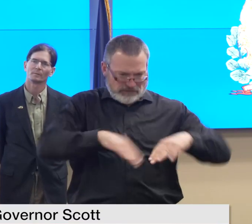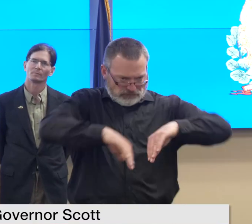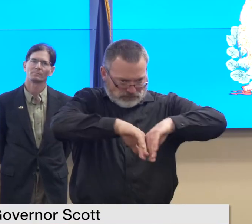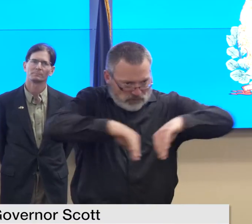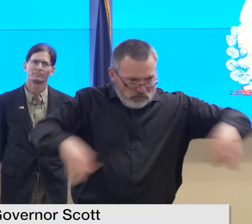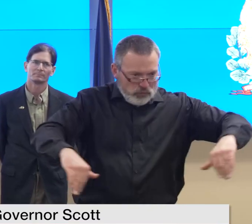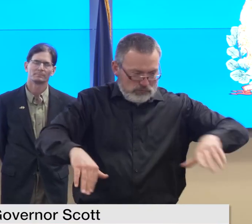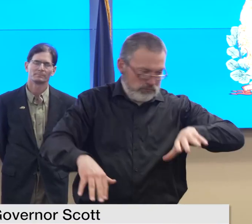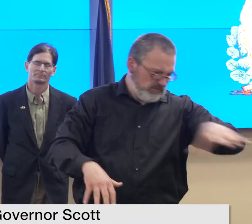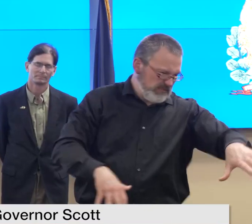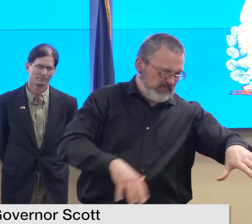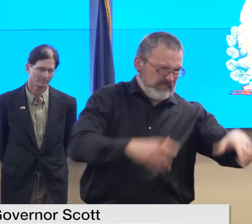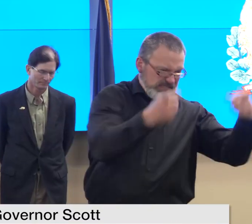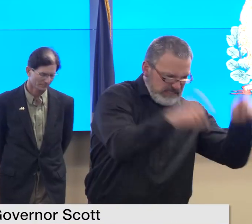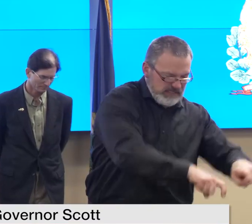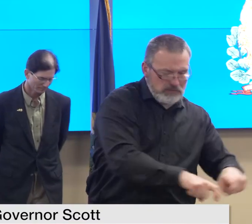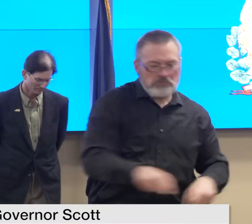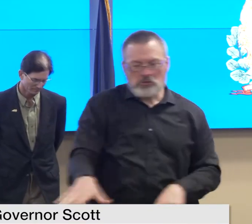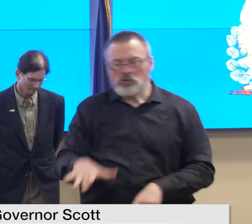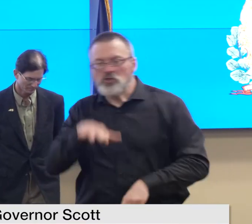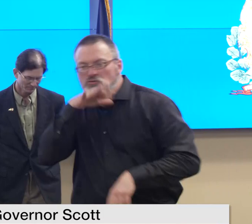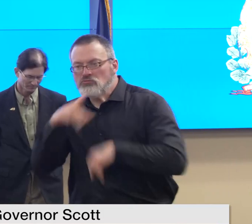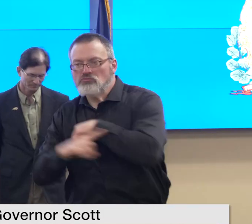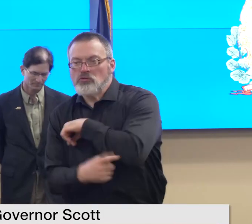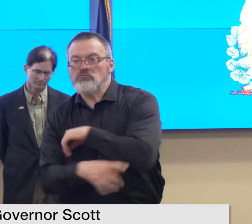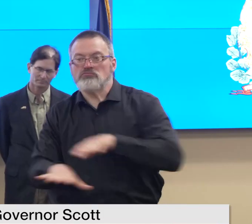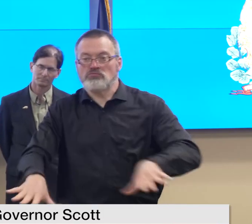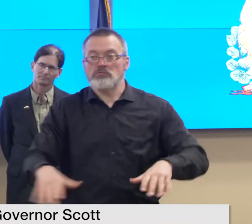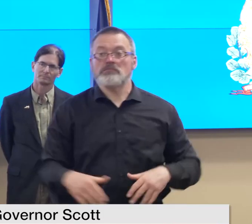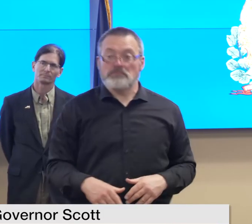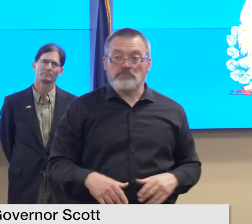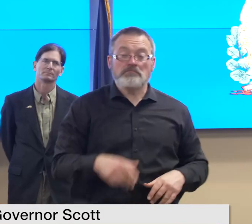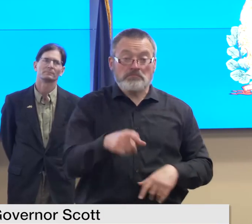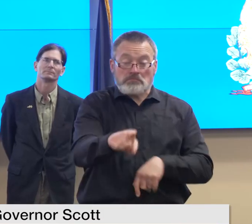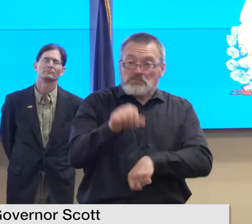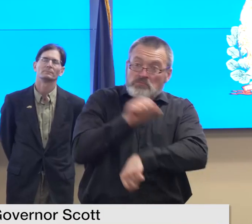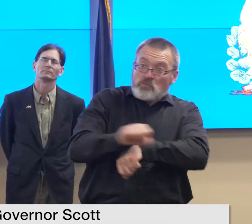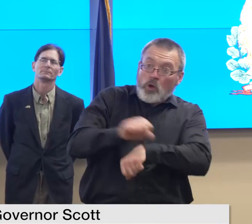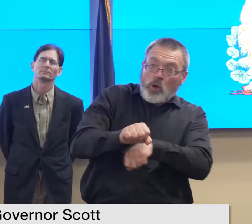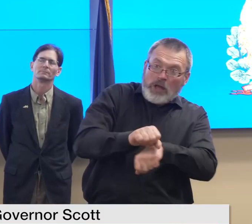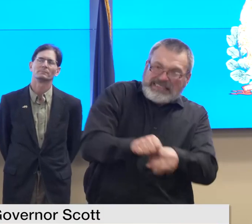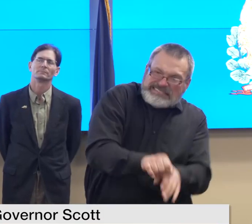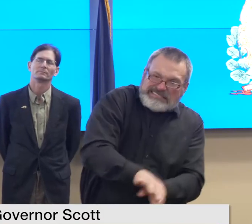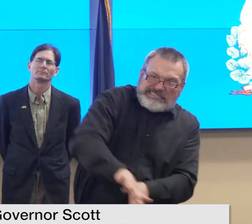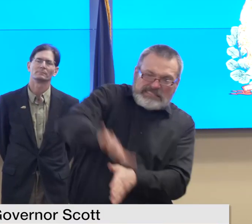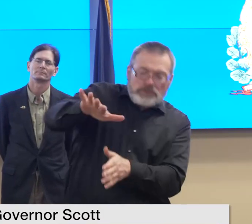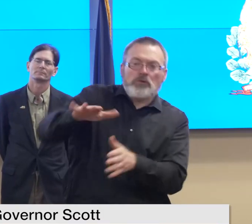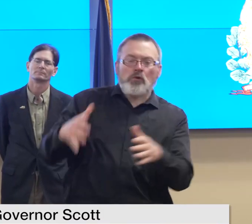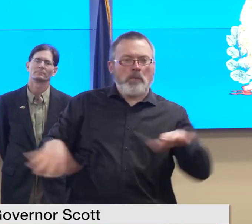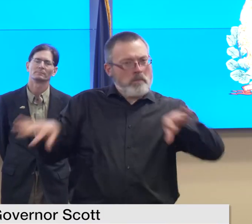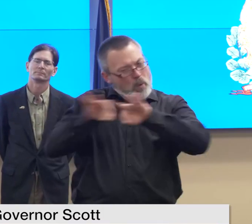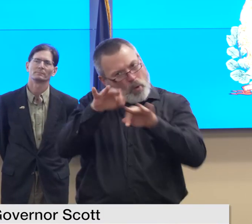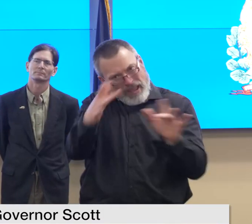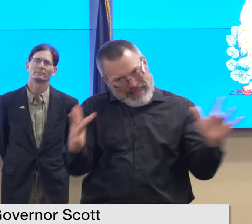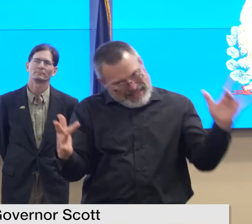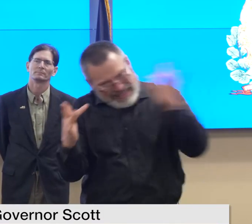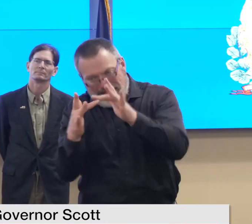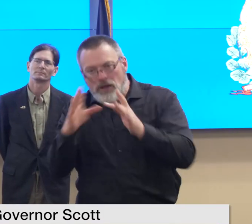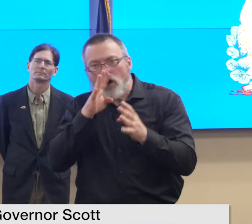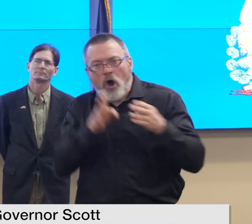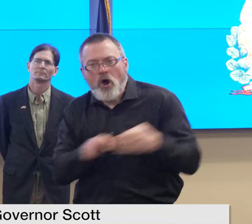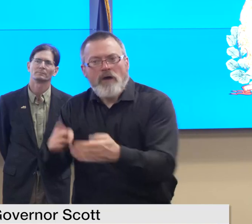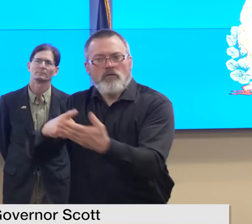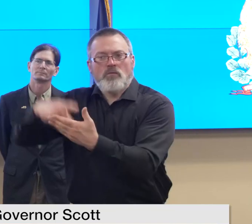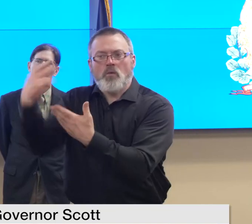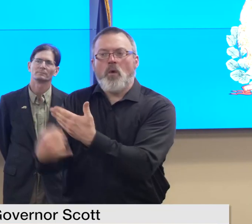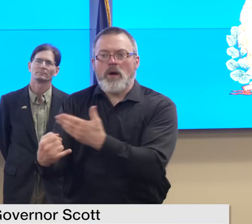or on a river bank please contact the rivers program contact information for all agency of